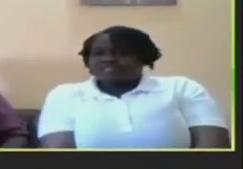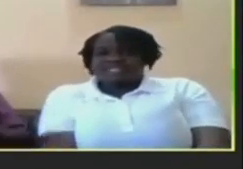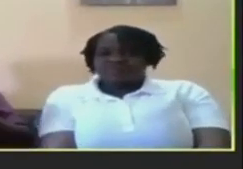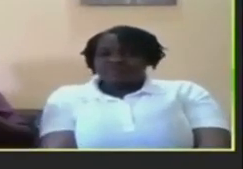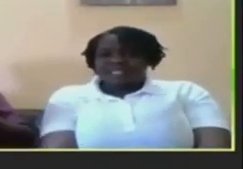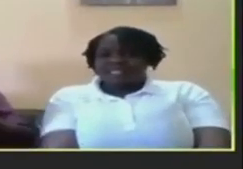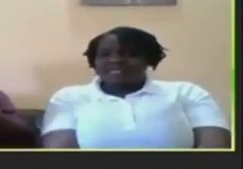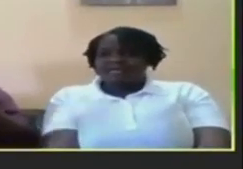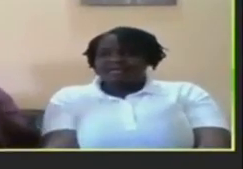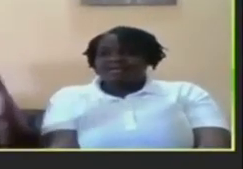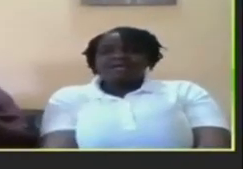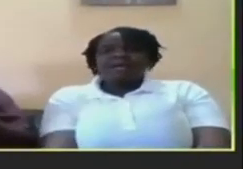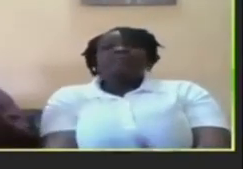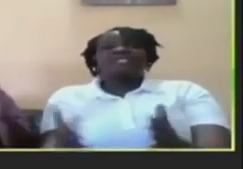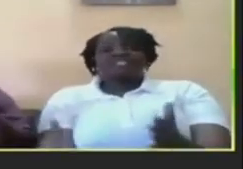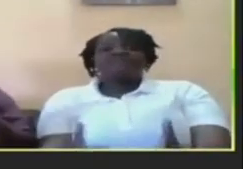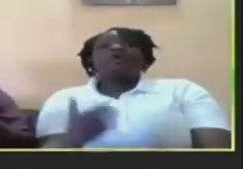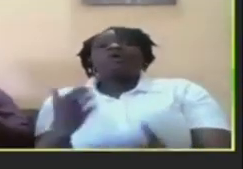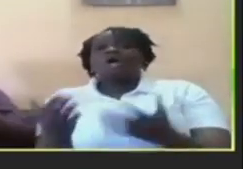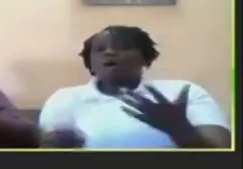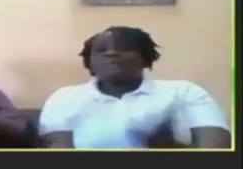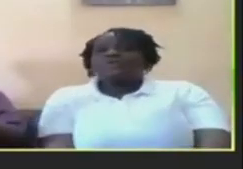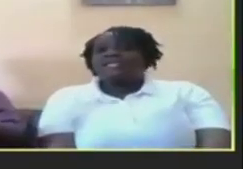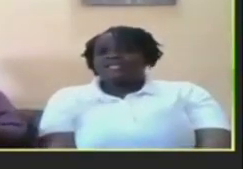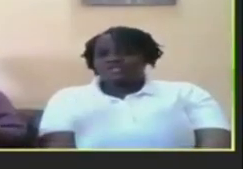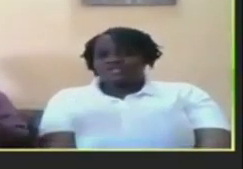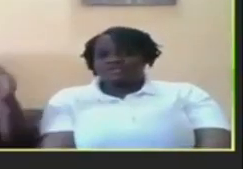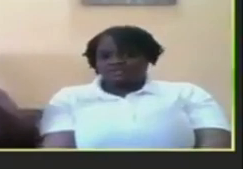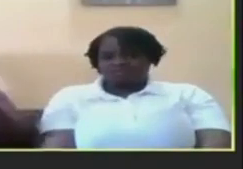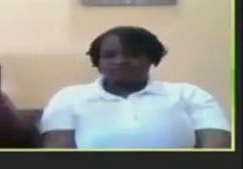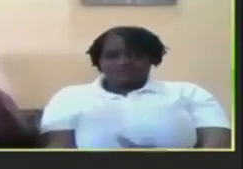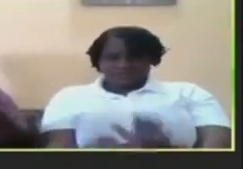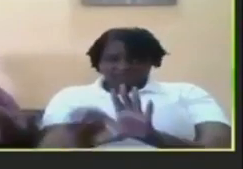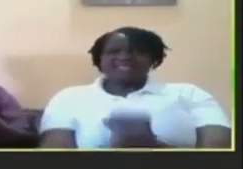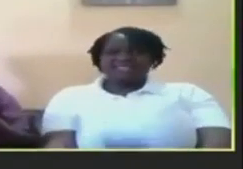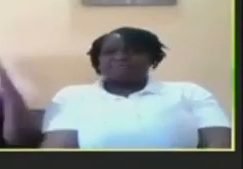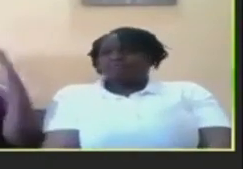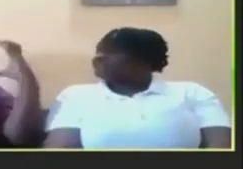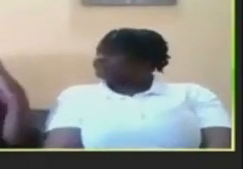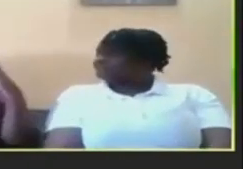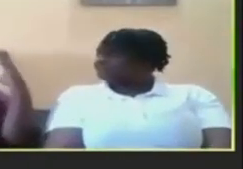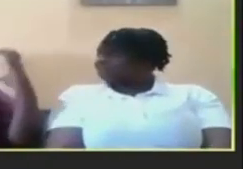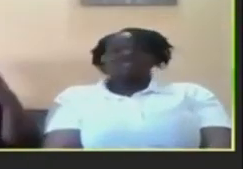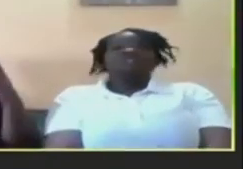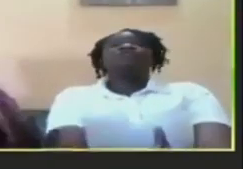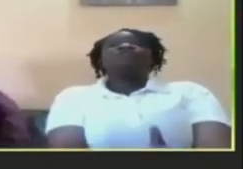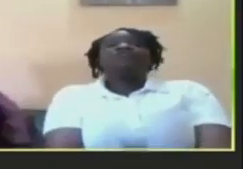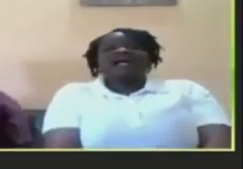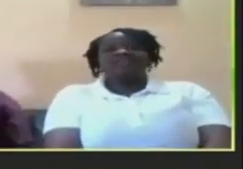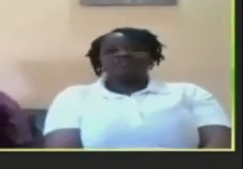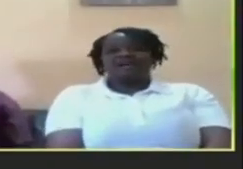deaf only but it's for communication for example so if you're Calibur